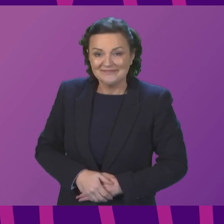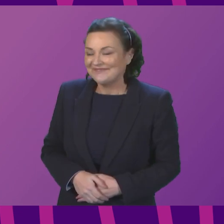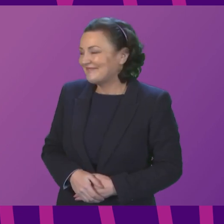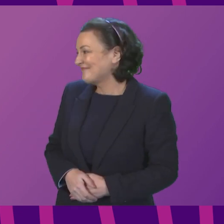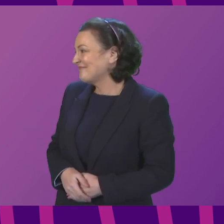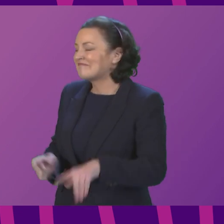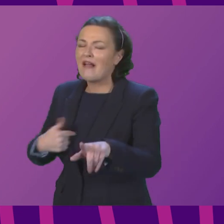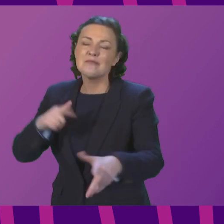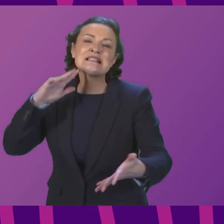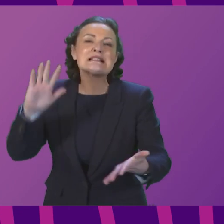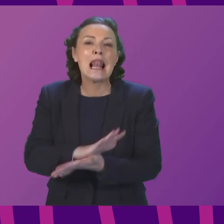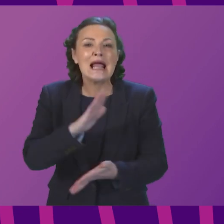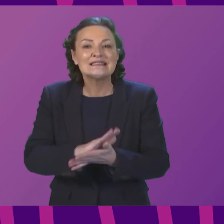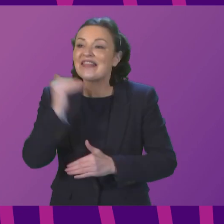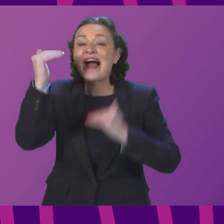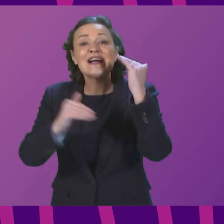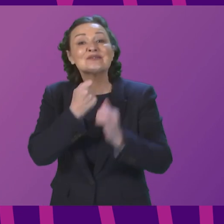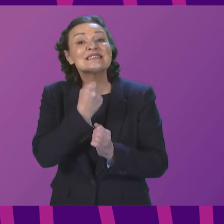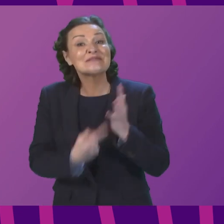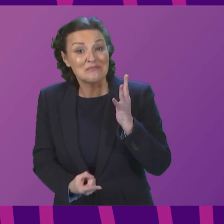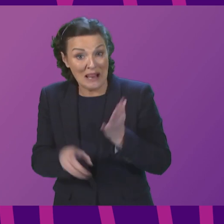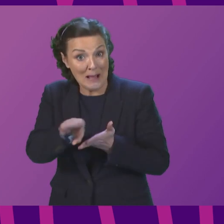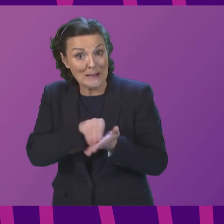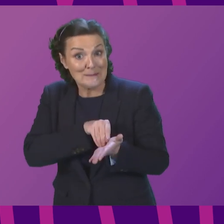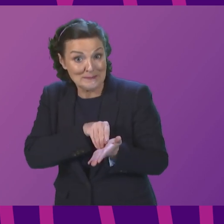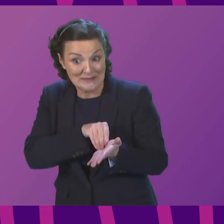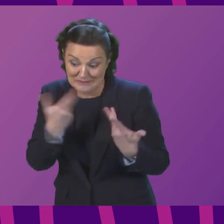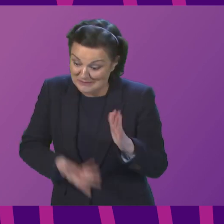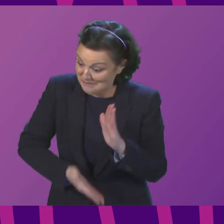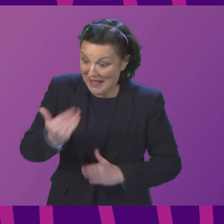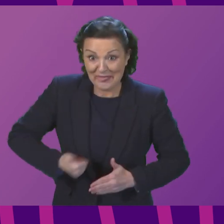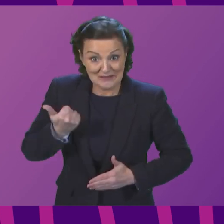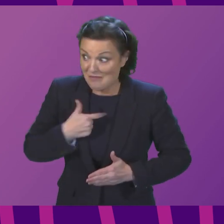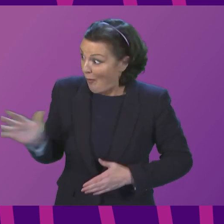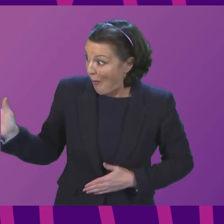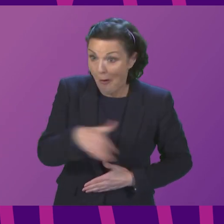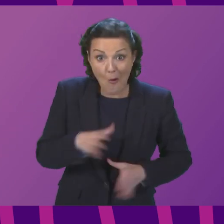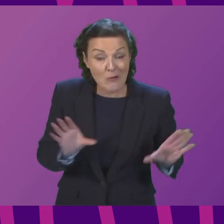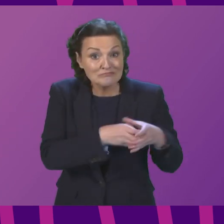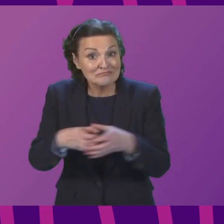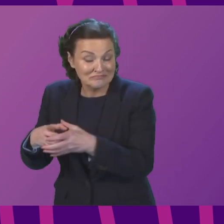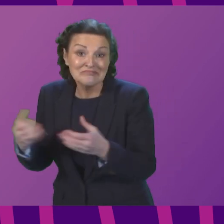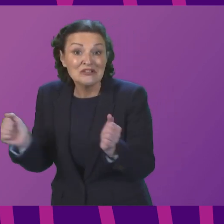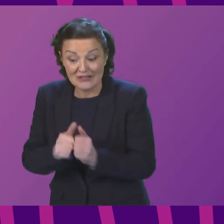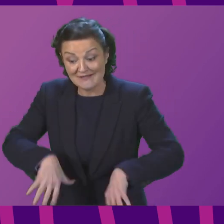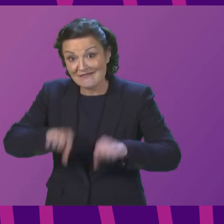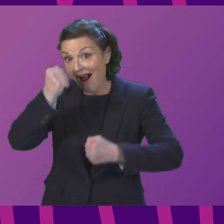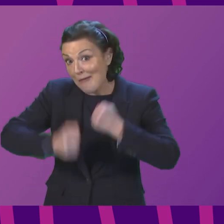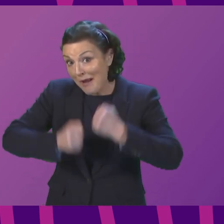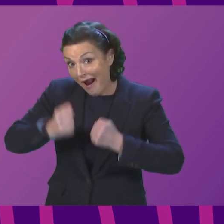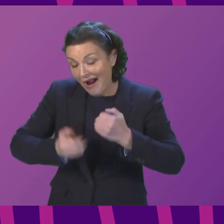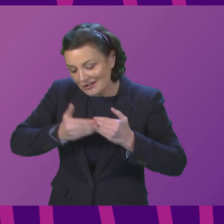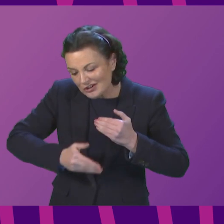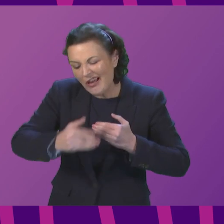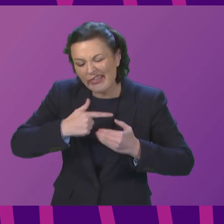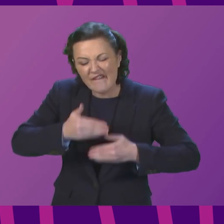adult disability payment regulations were passed and passed unanimously this morning, starting in March and being phased in ahead of national rollout